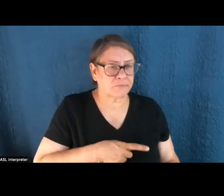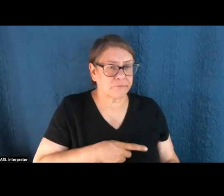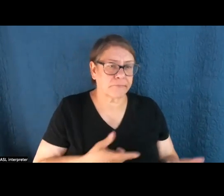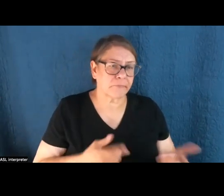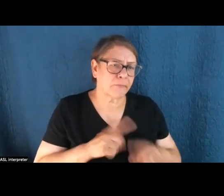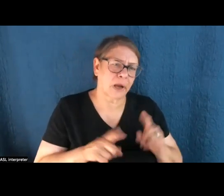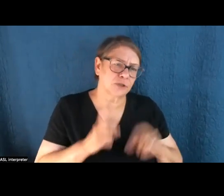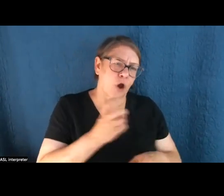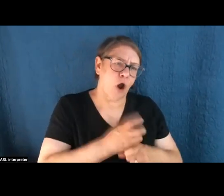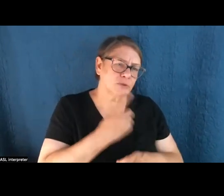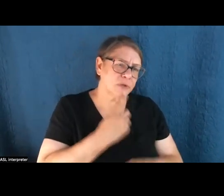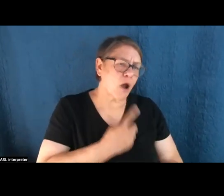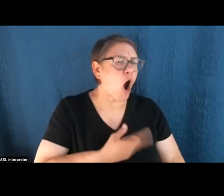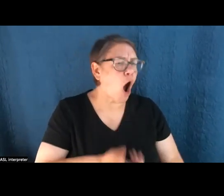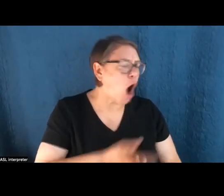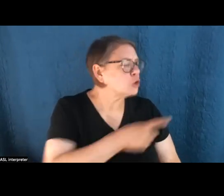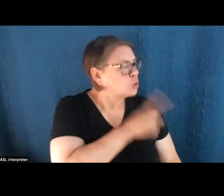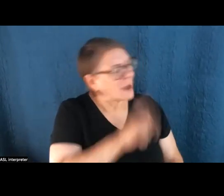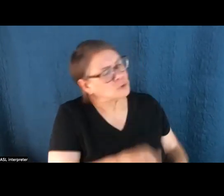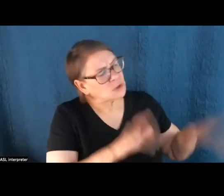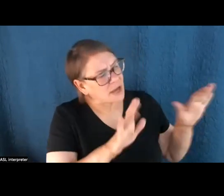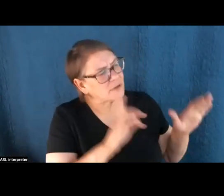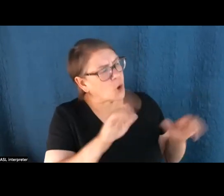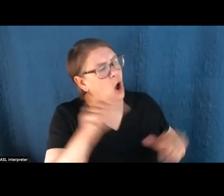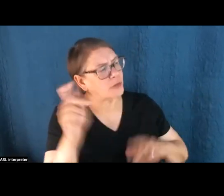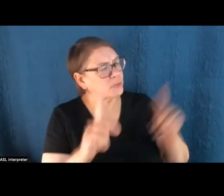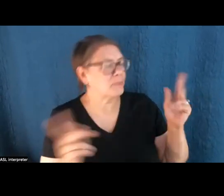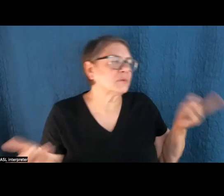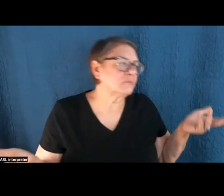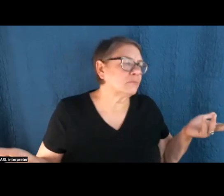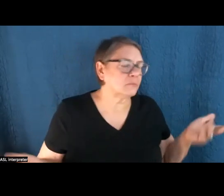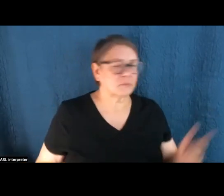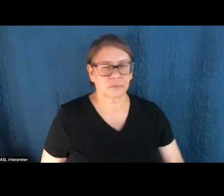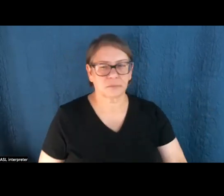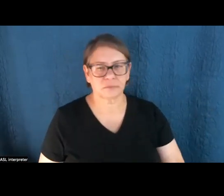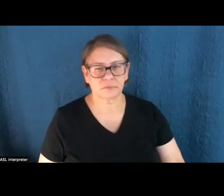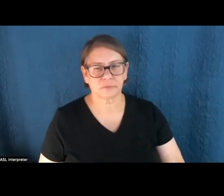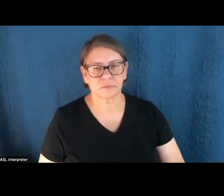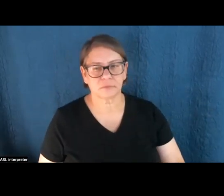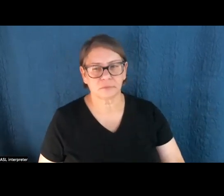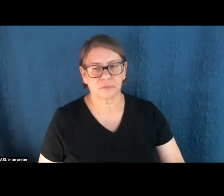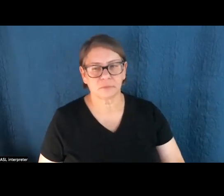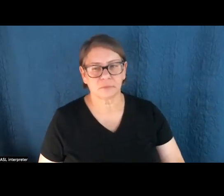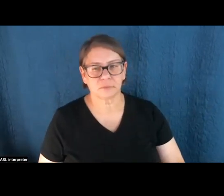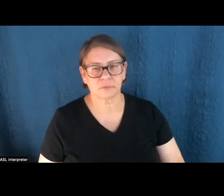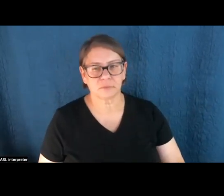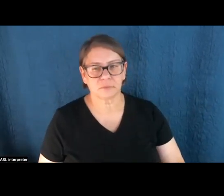somebody, hey, you've got to make this sacrifice for the greater good. And, you one especially